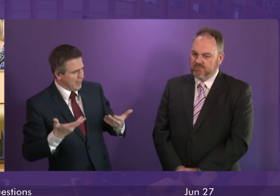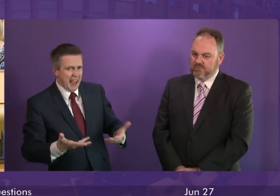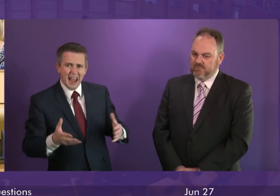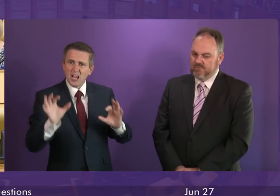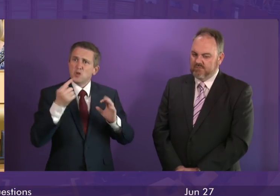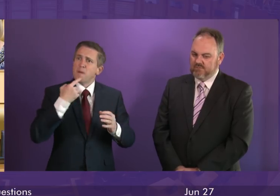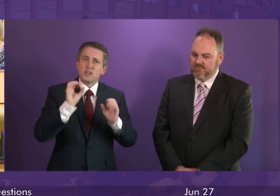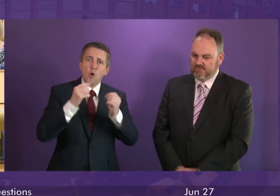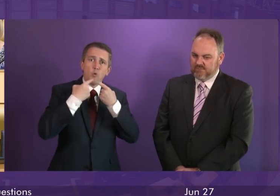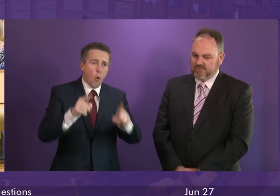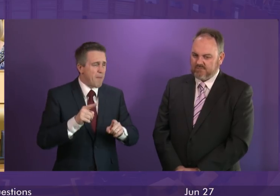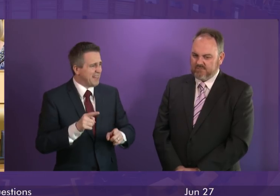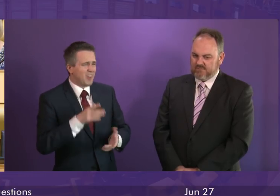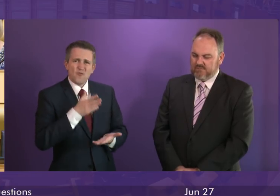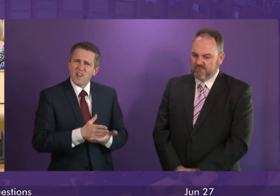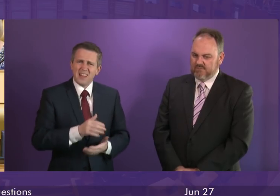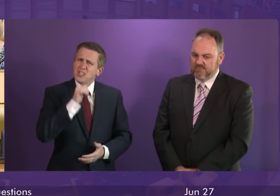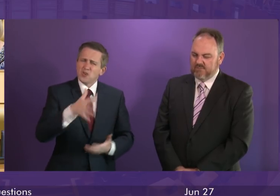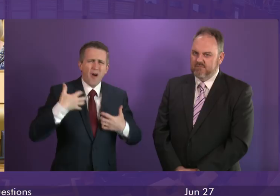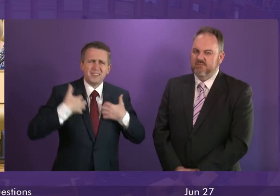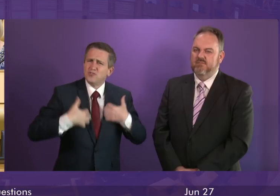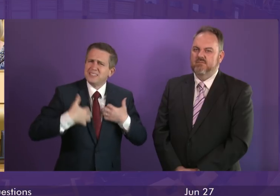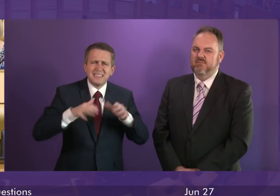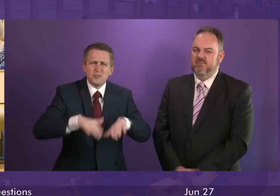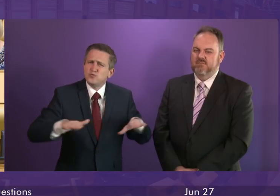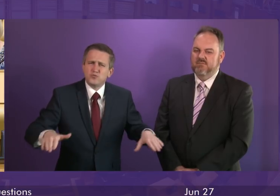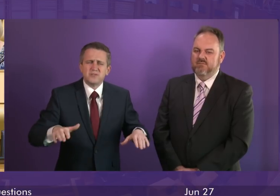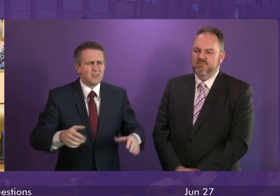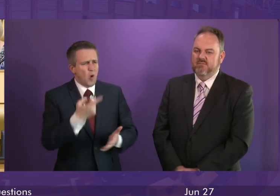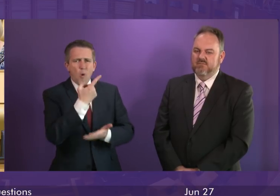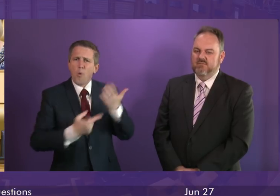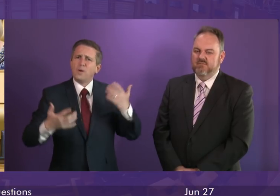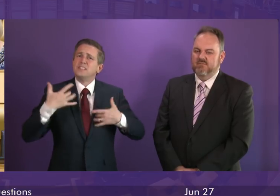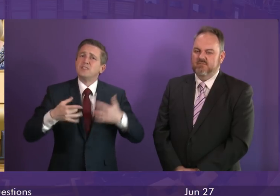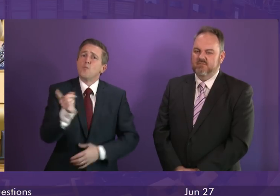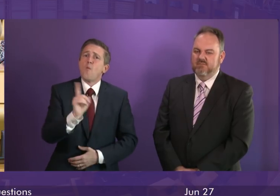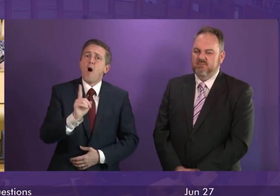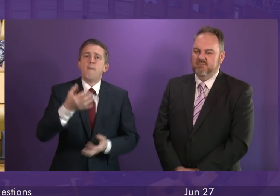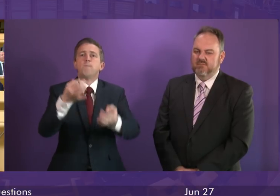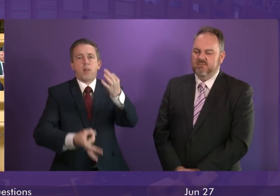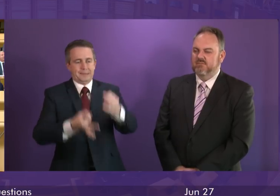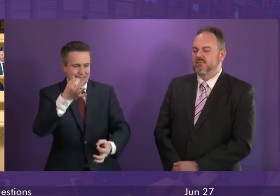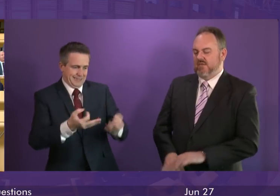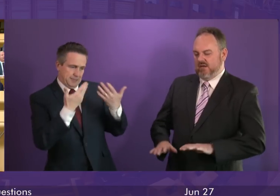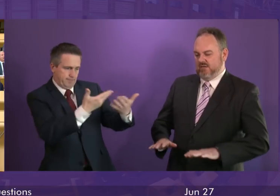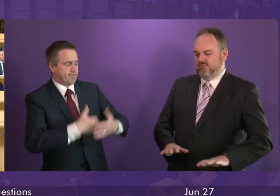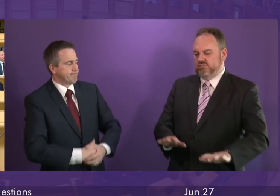to say about it. But it suggests that he's not particularly interested in children is only interested in the politics.